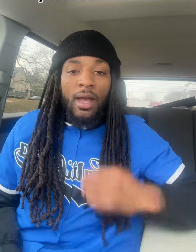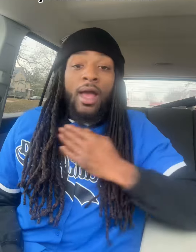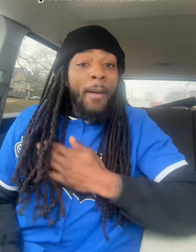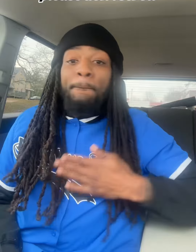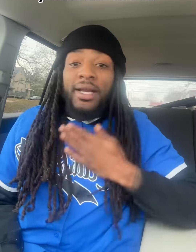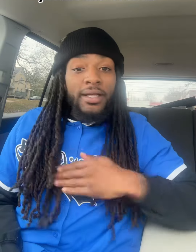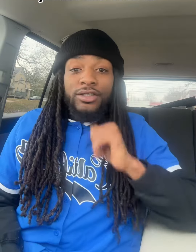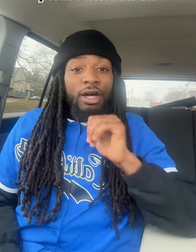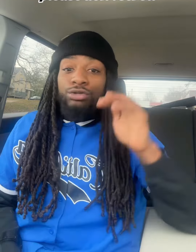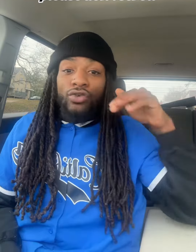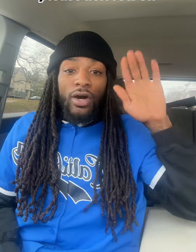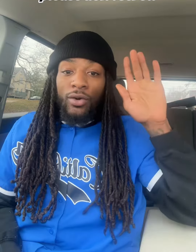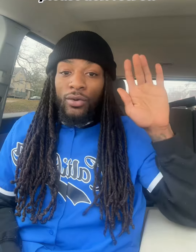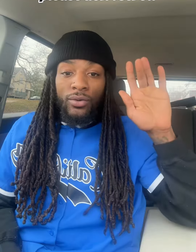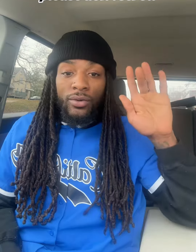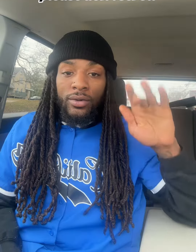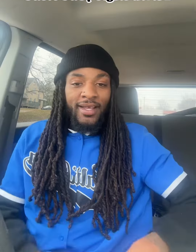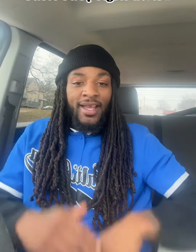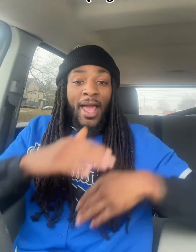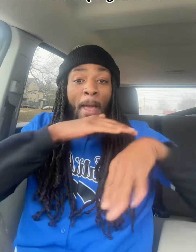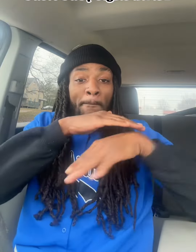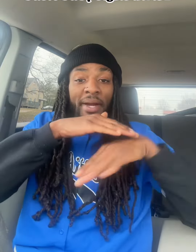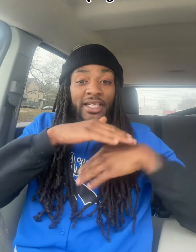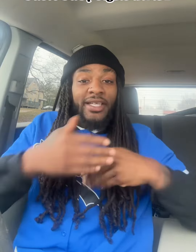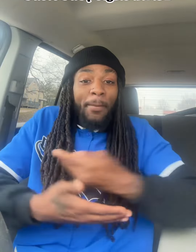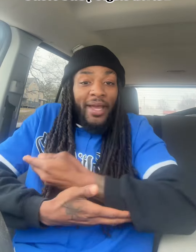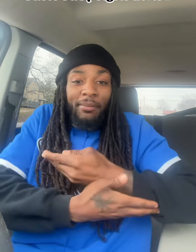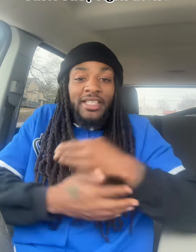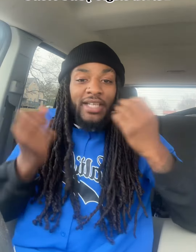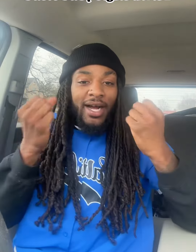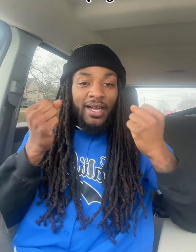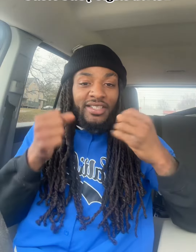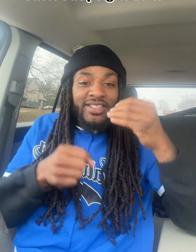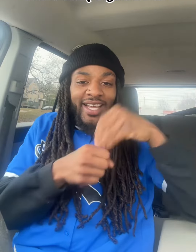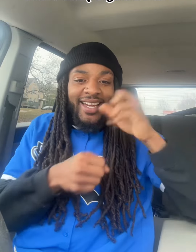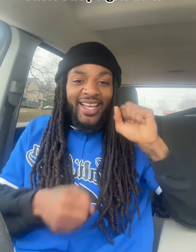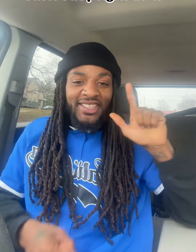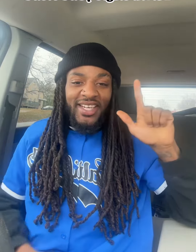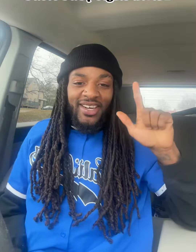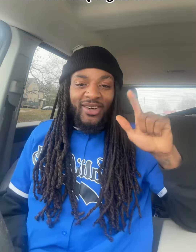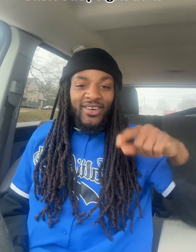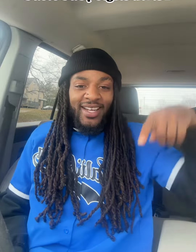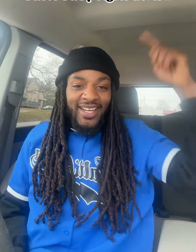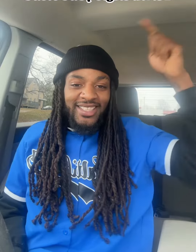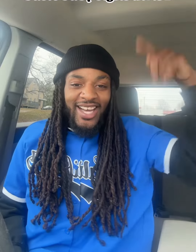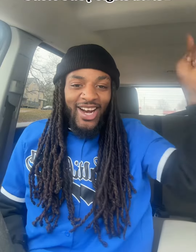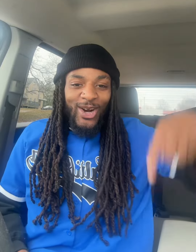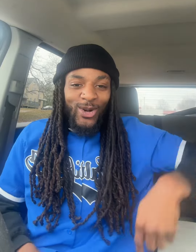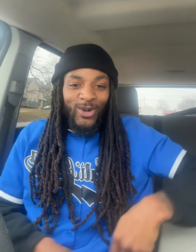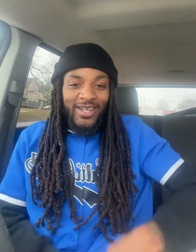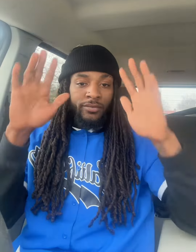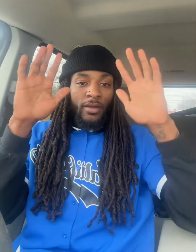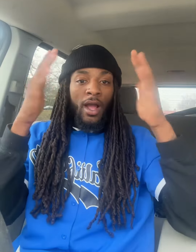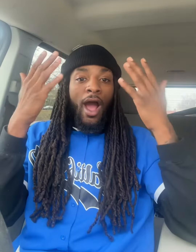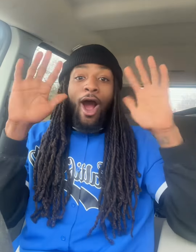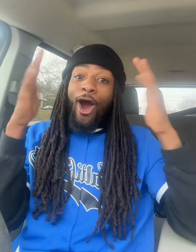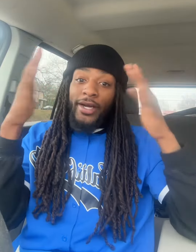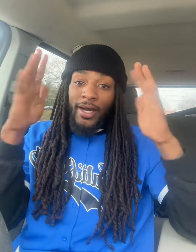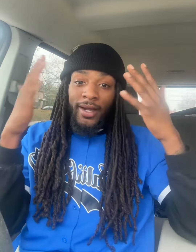Please don't scroll Basic baby signs in ASL Let's go All done